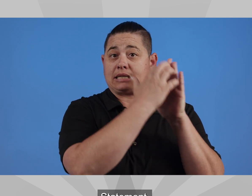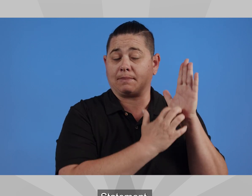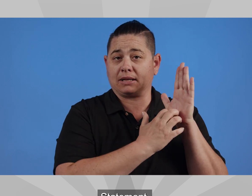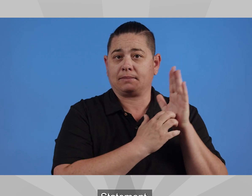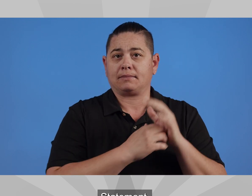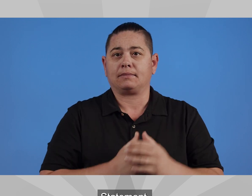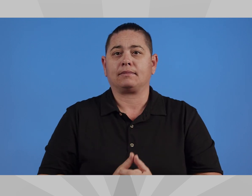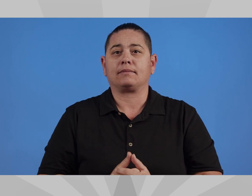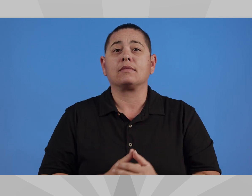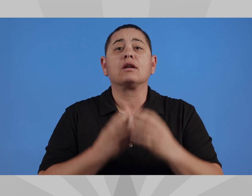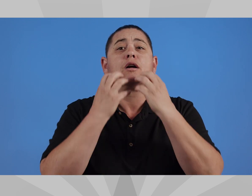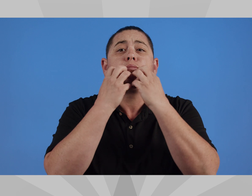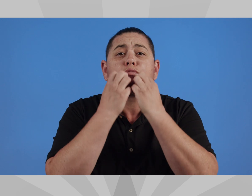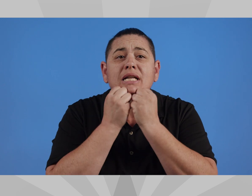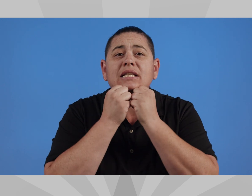Statement